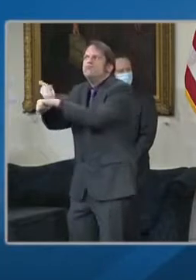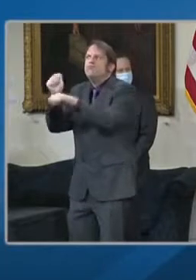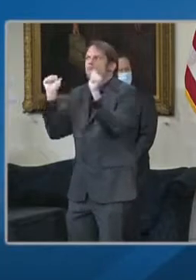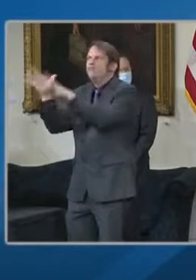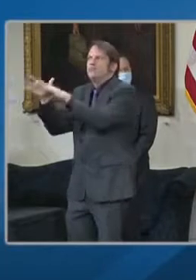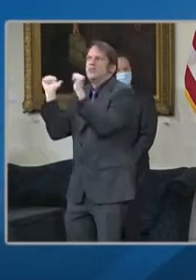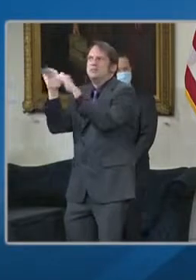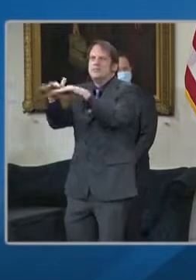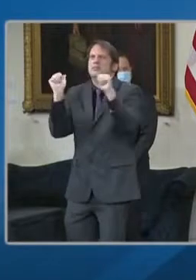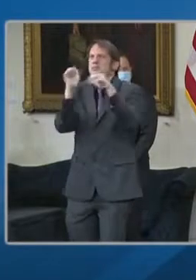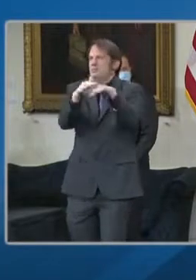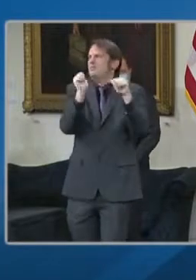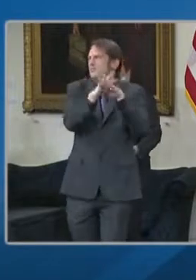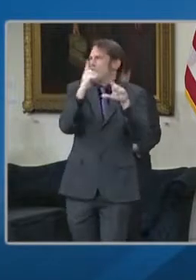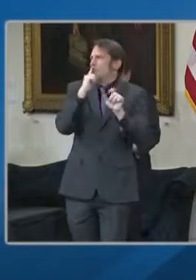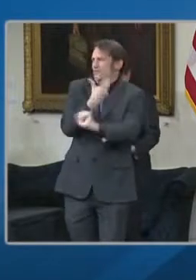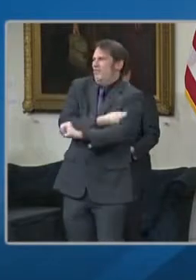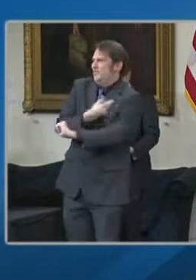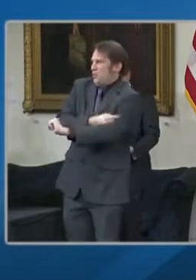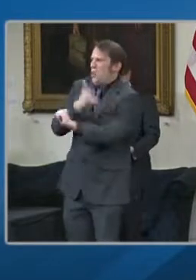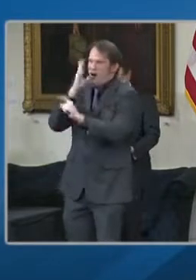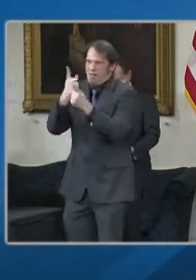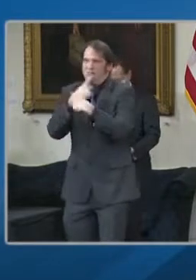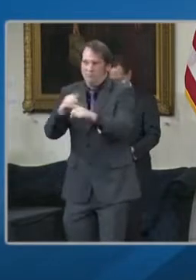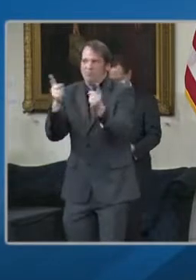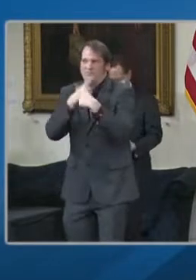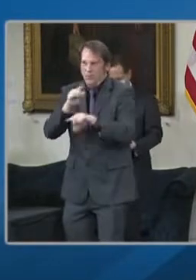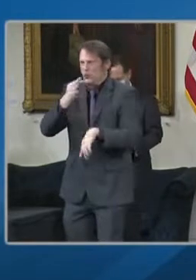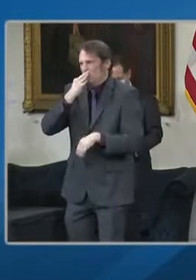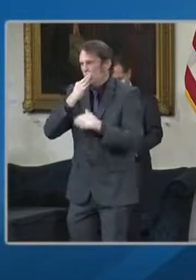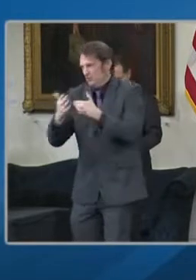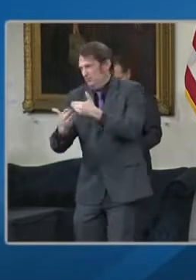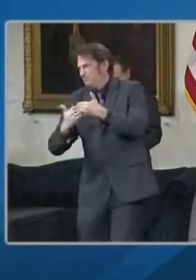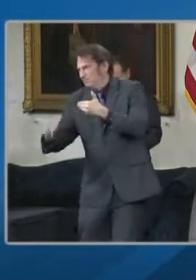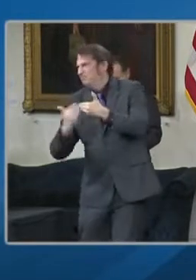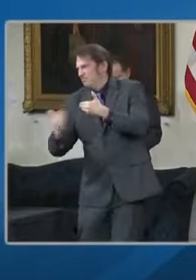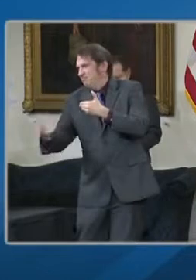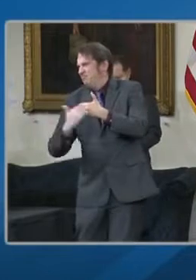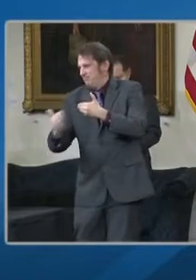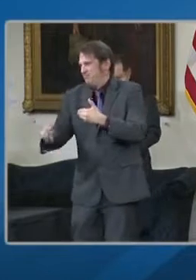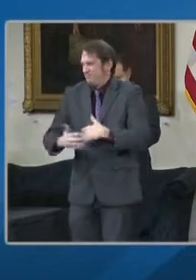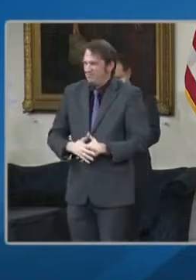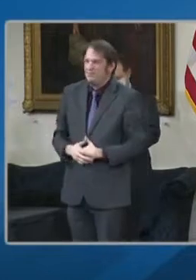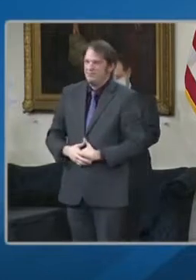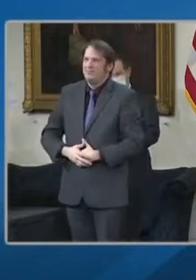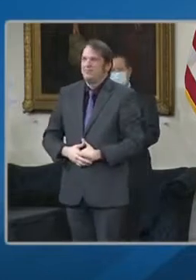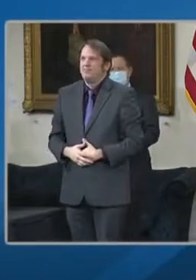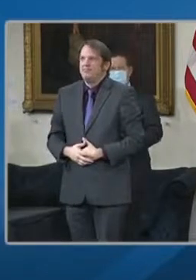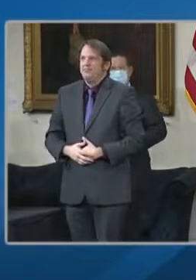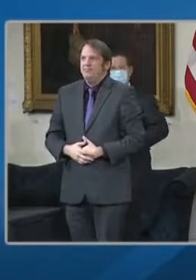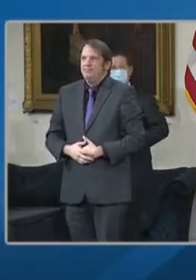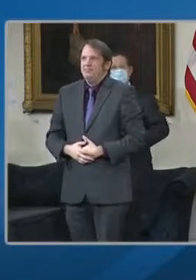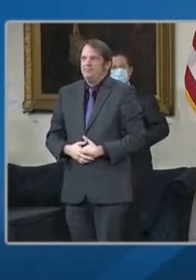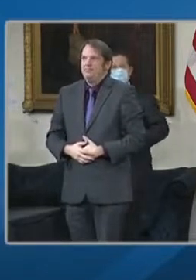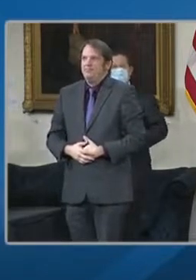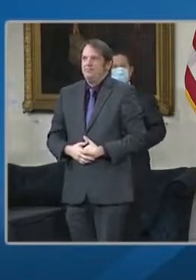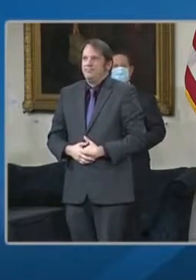we'll likely be making further announcements improvements regarding that in the coming days. We now have 2